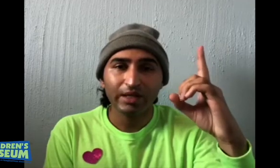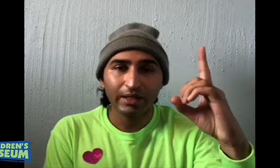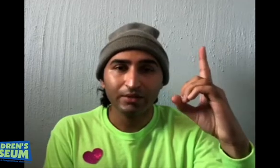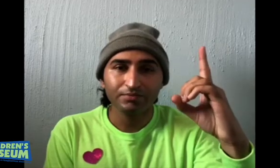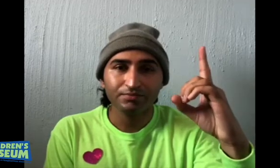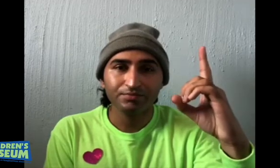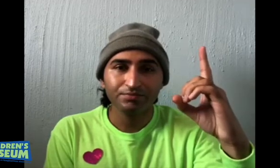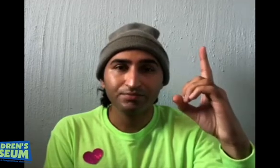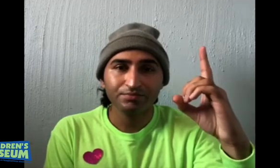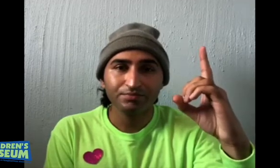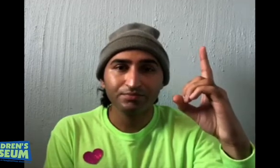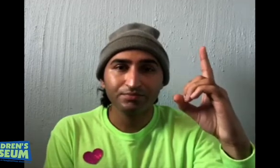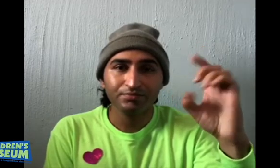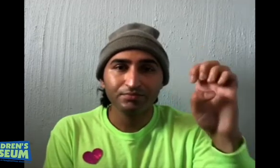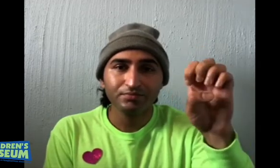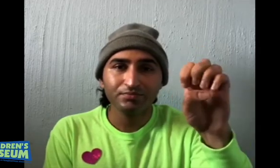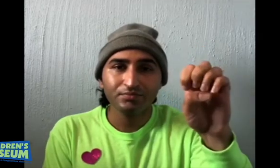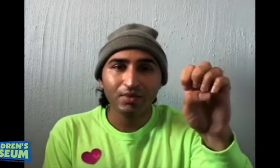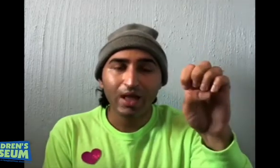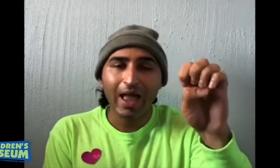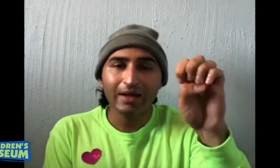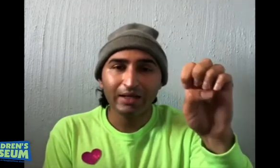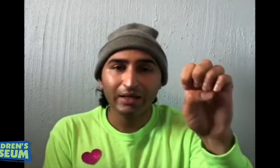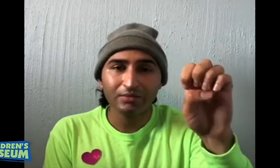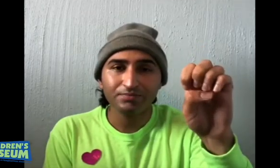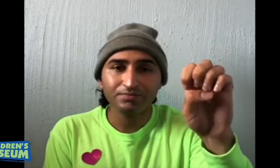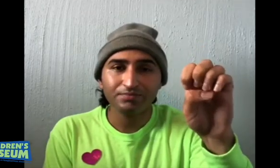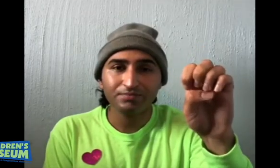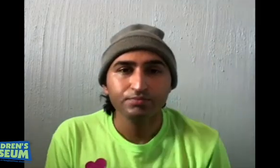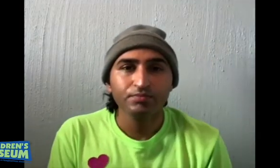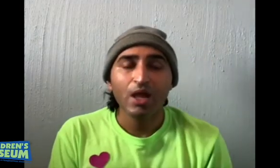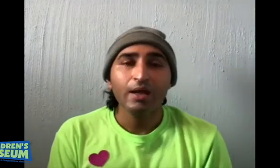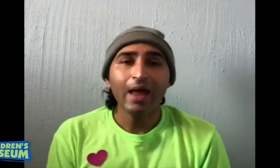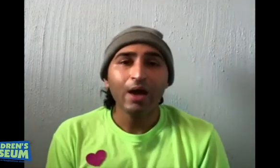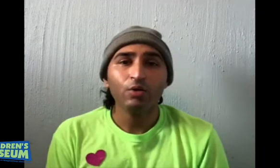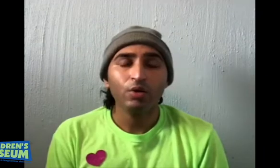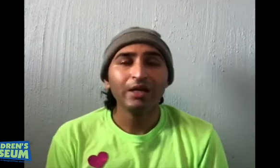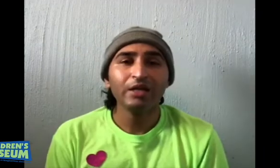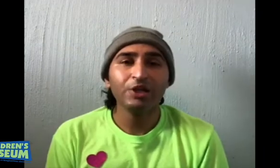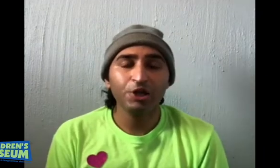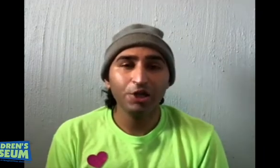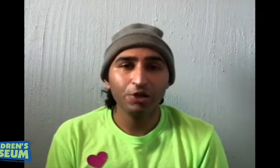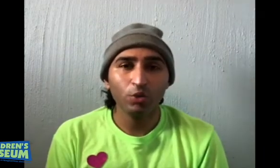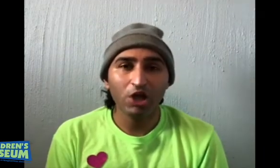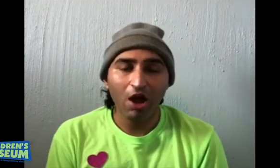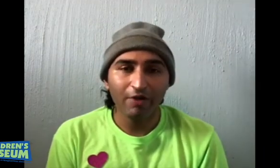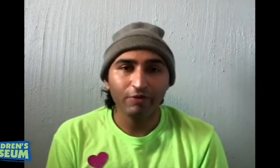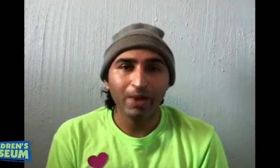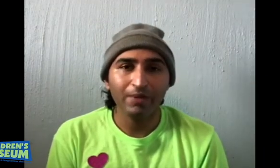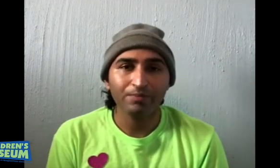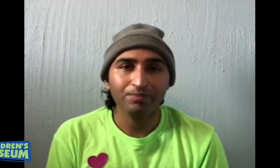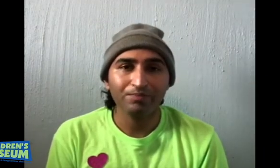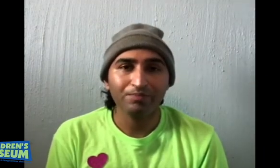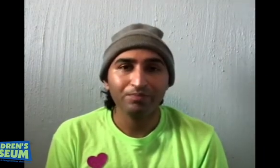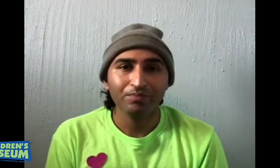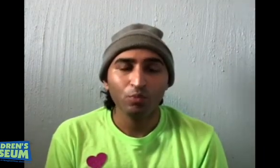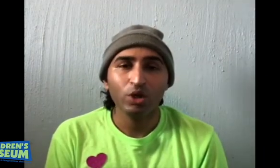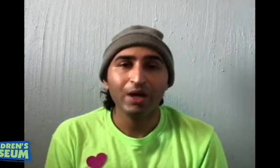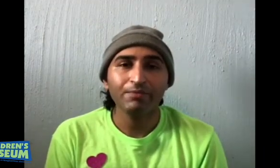and E. Now let's continue with our alphabet. We left off